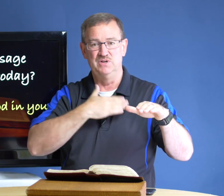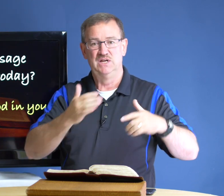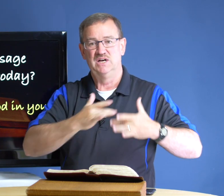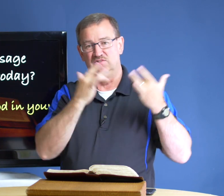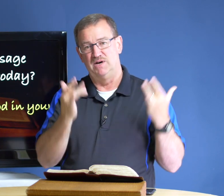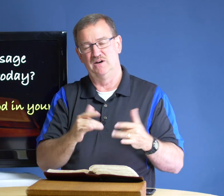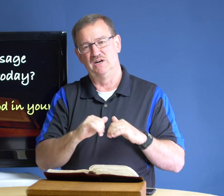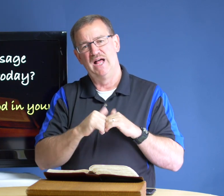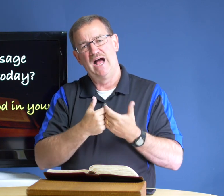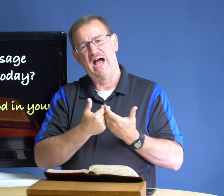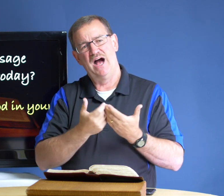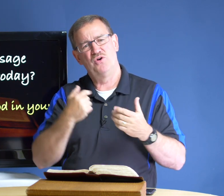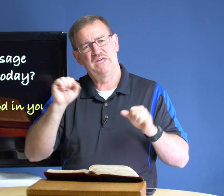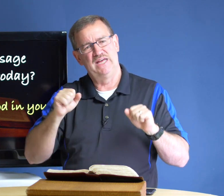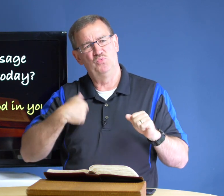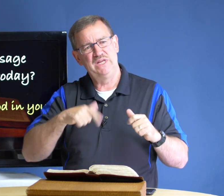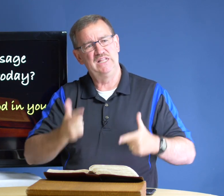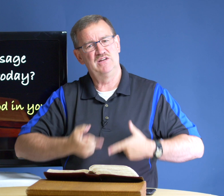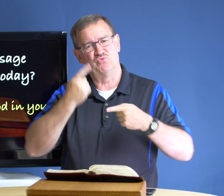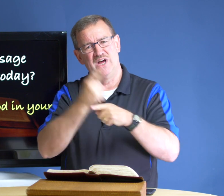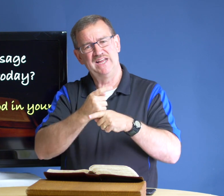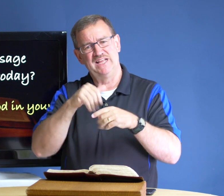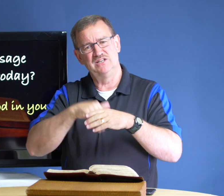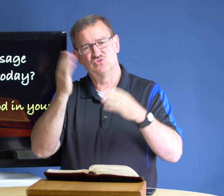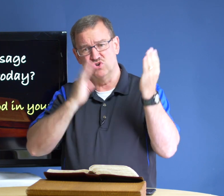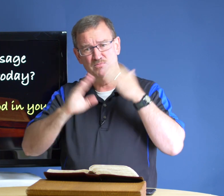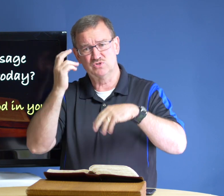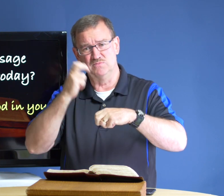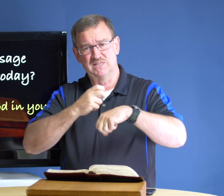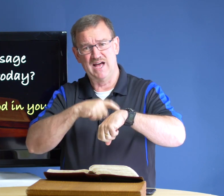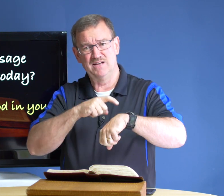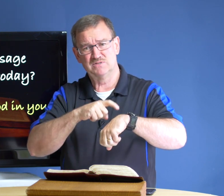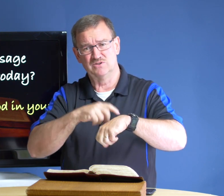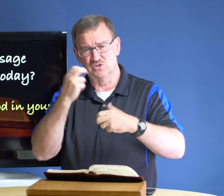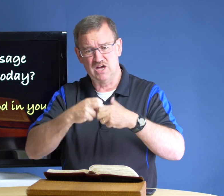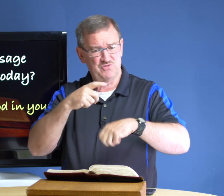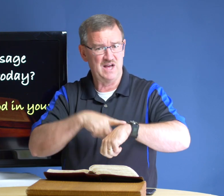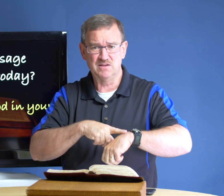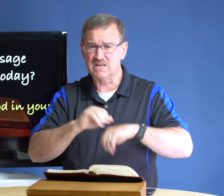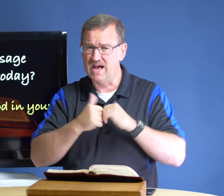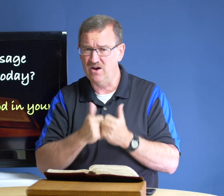of my heart how can we live right in trouble sometimes or tough times how